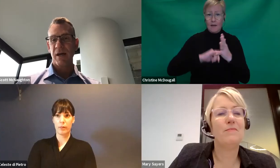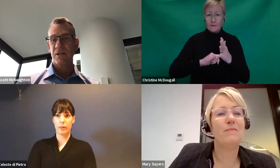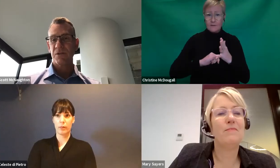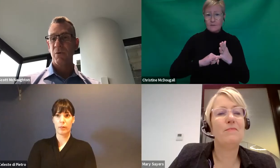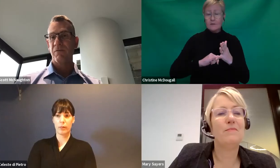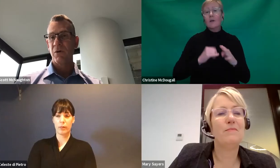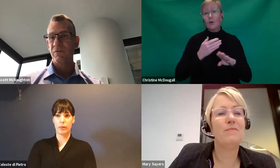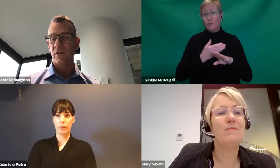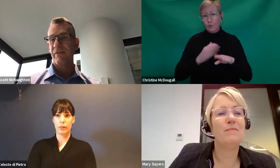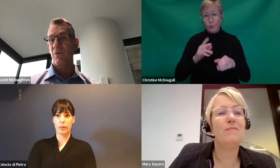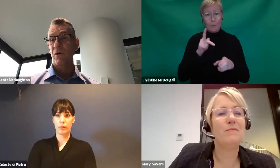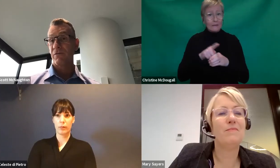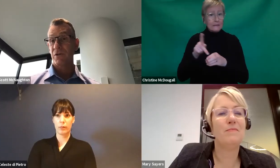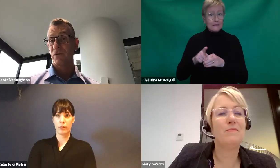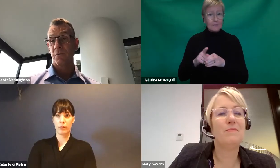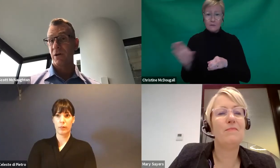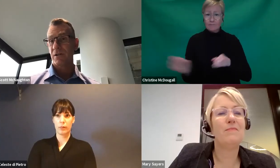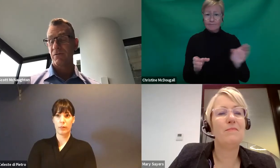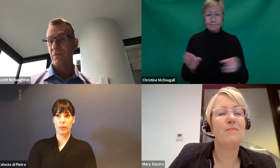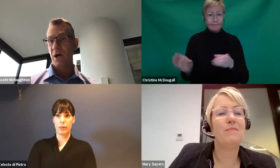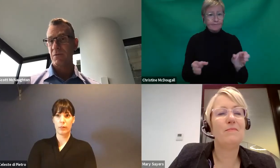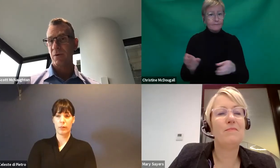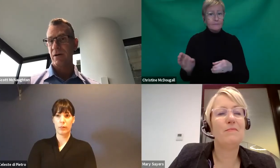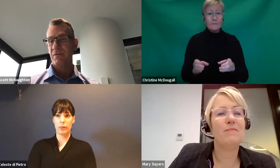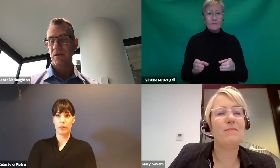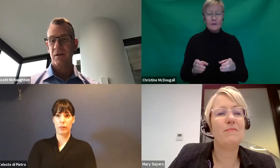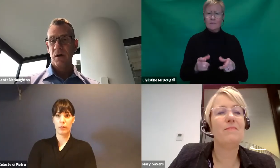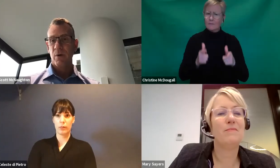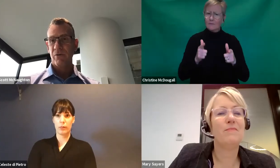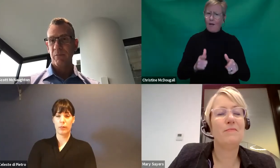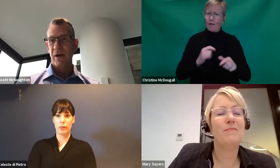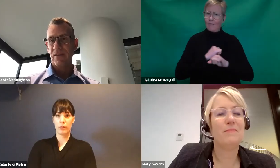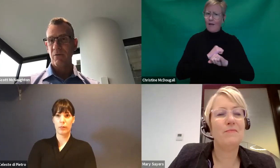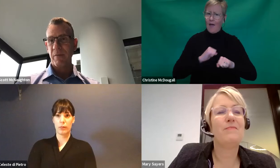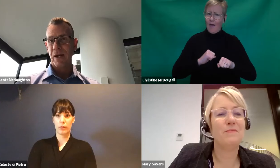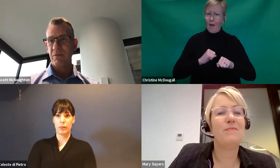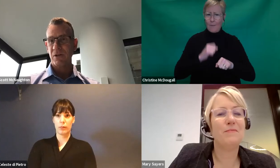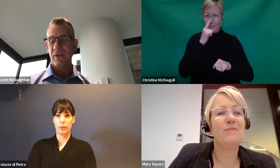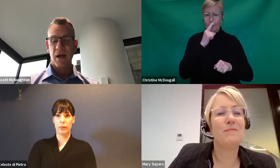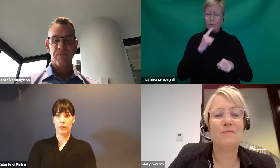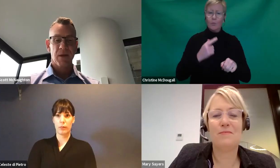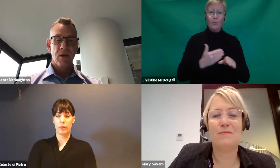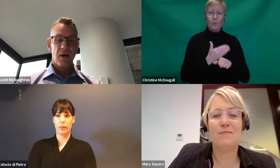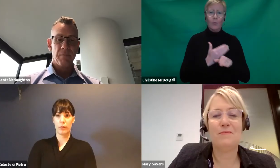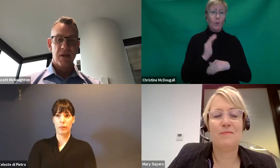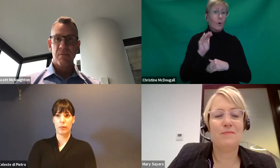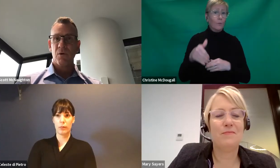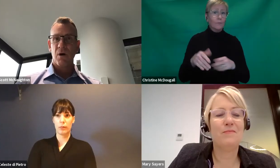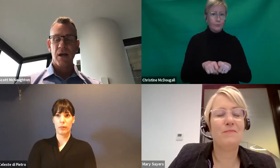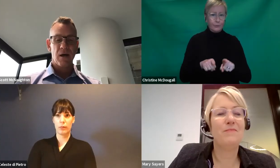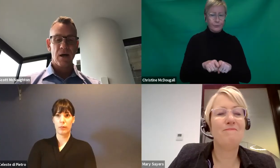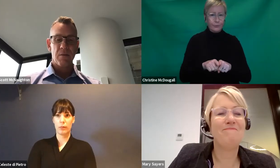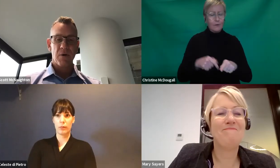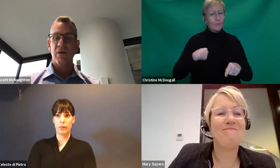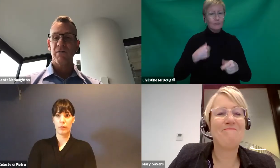first plans. Well, we've moved a lot of our workforce to work from home as well. So we're really proud that we've been able to do that. I've become